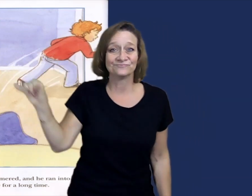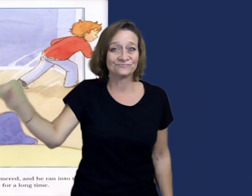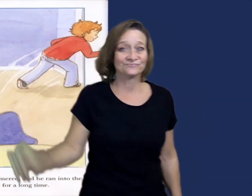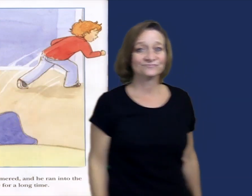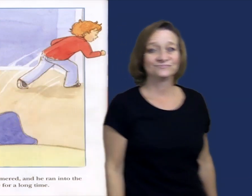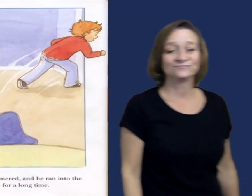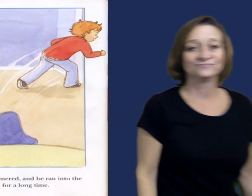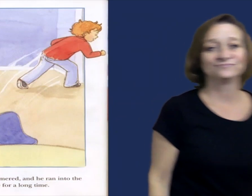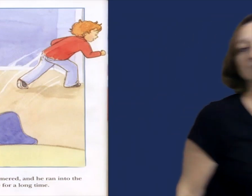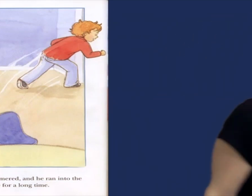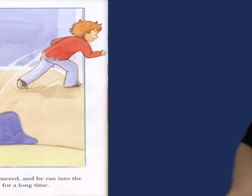a long time.